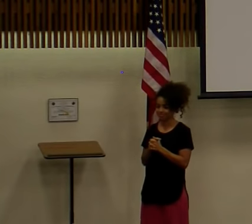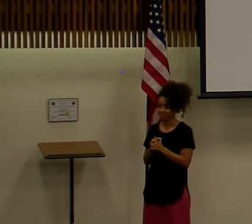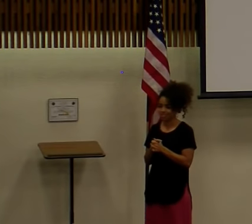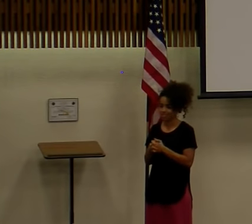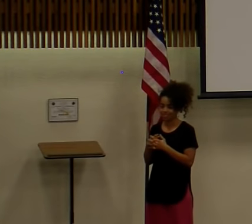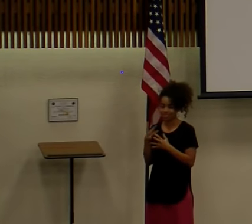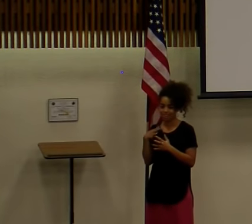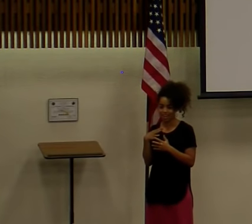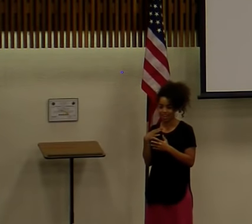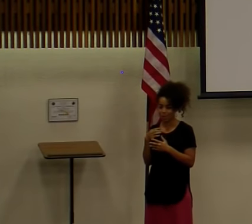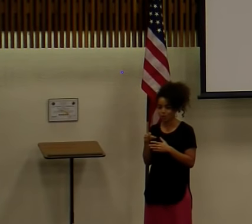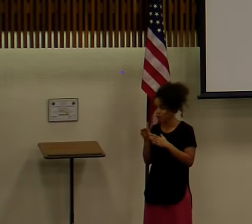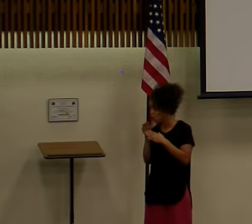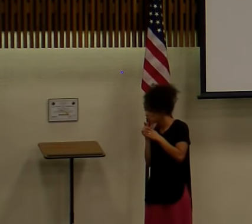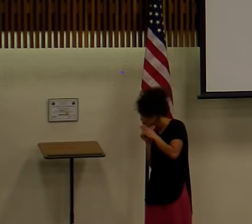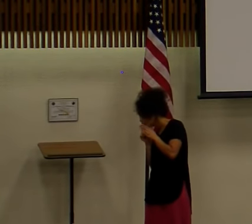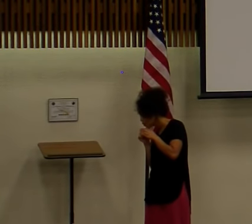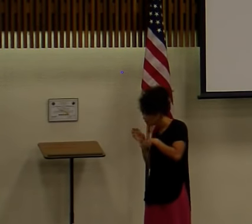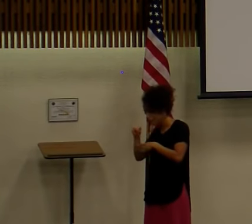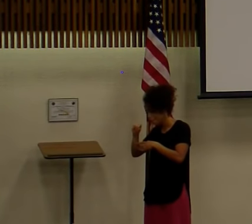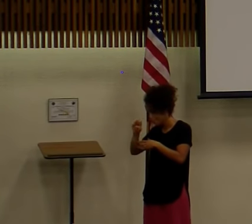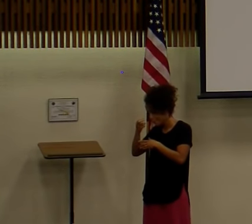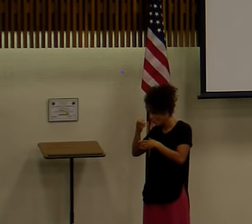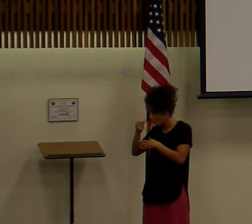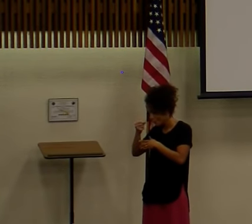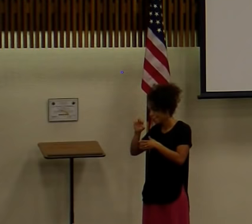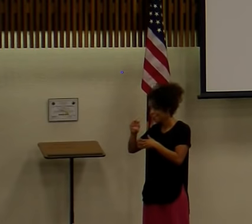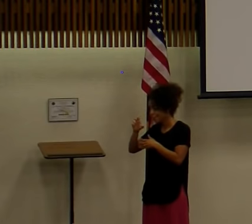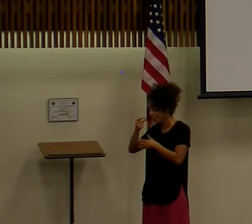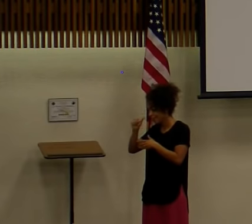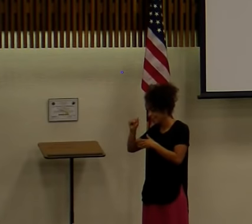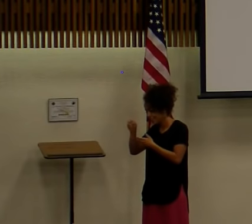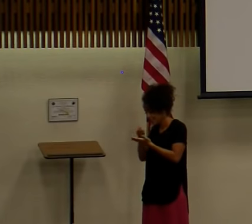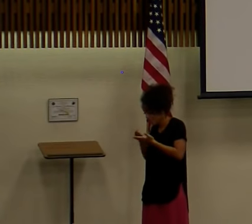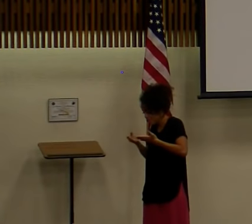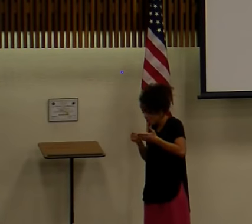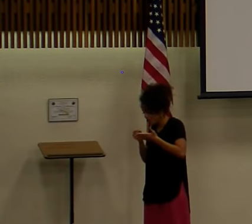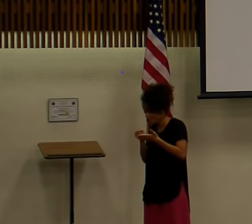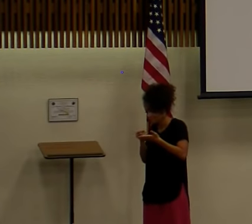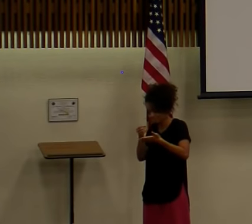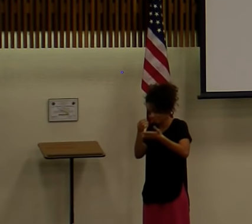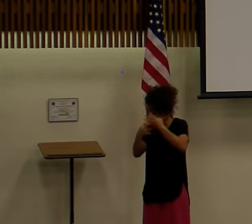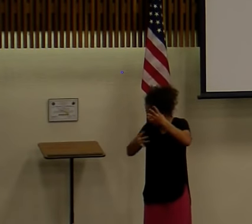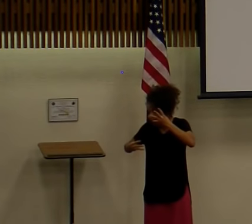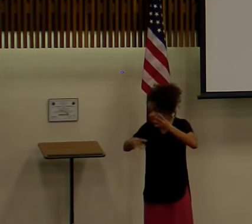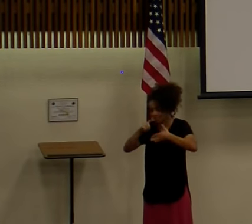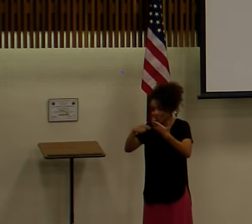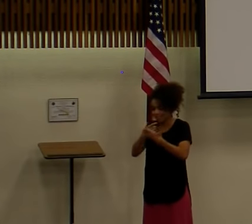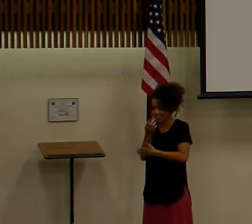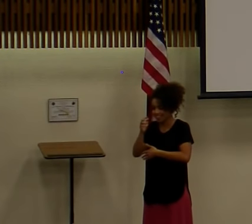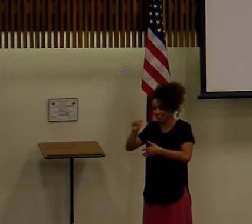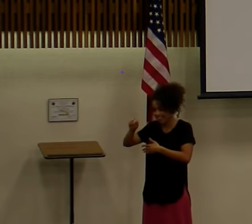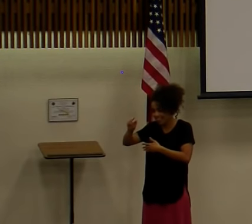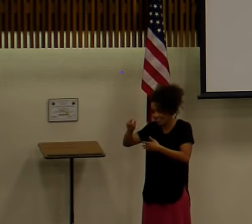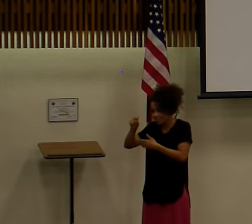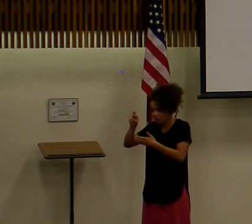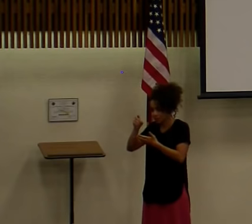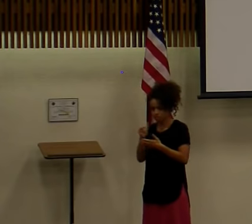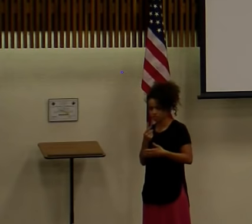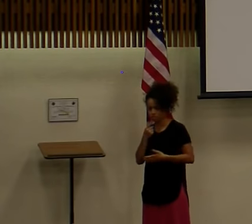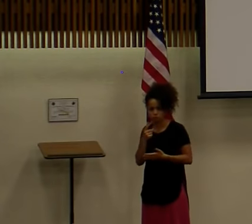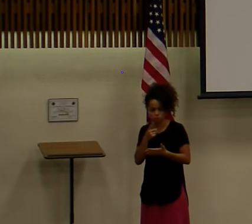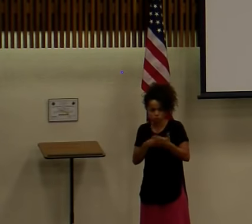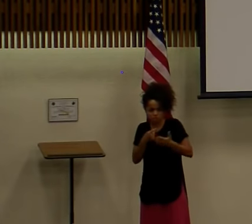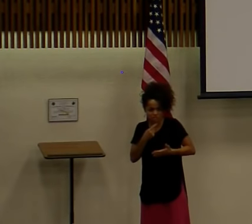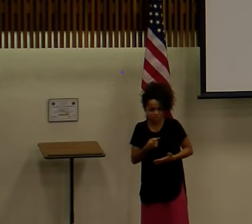I leaned over to Megan this morning and I said, These are my notes on Andrew, everything I have to say about Andrew. She said, Well, what does it say? And